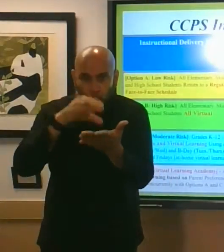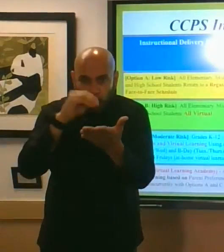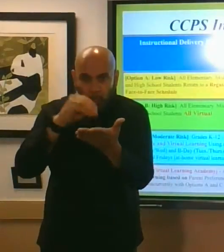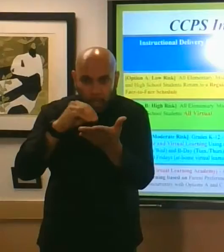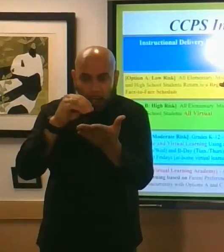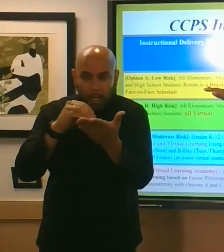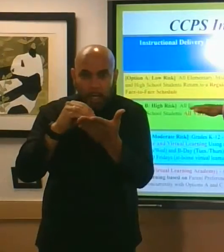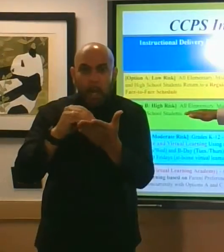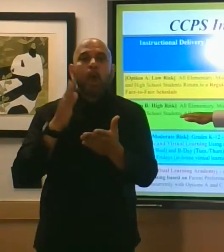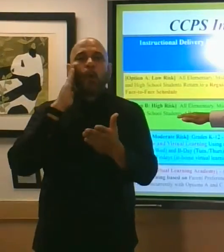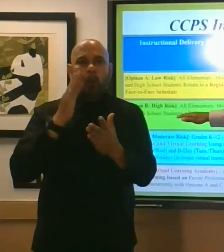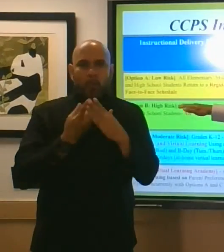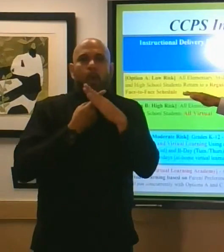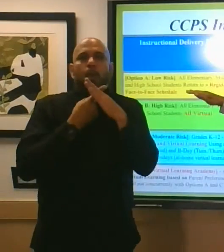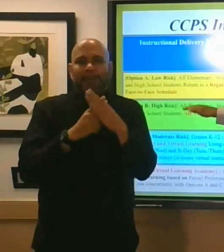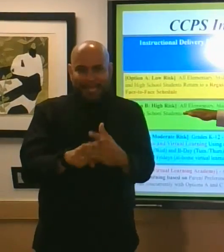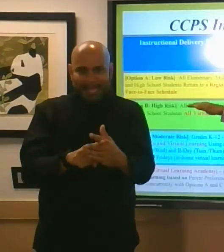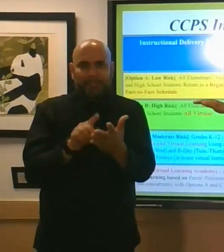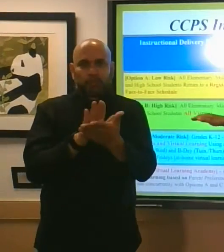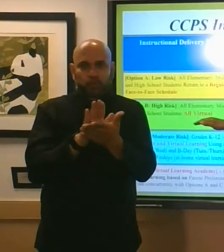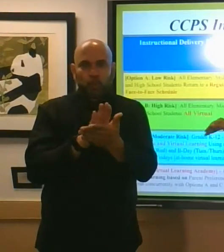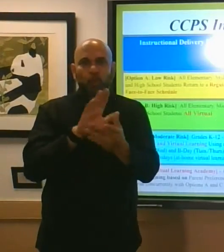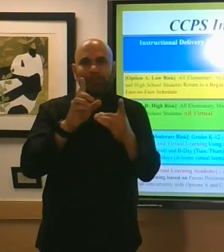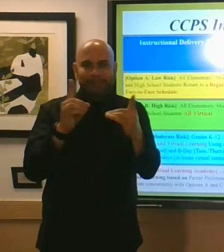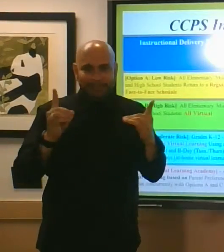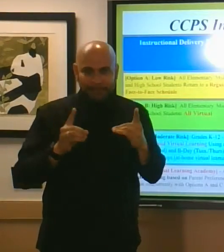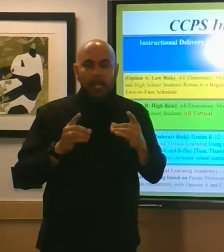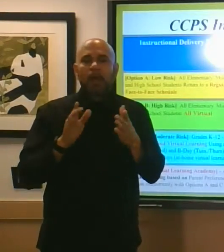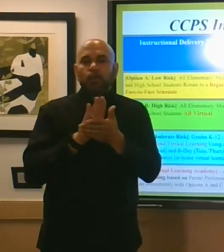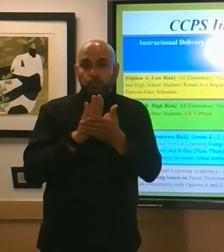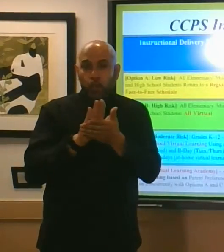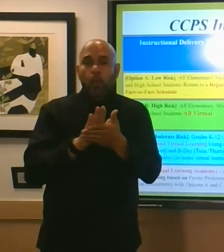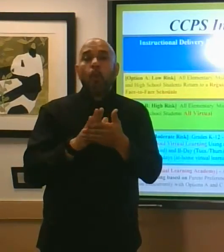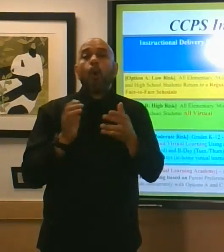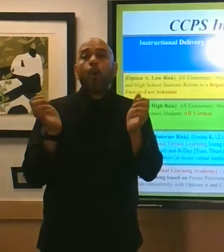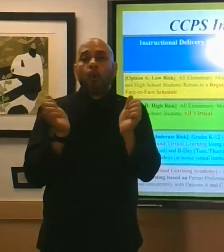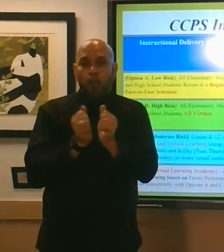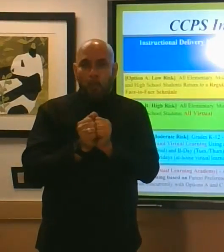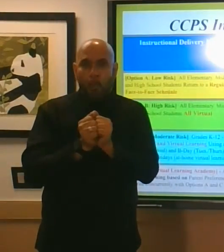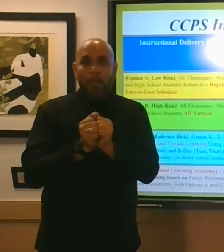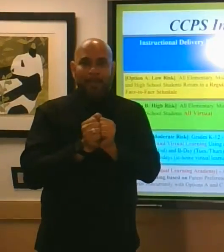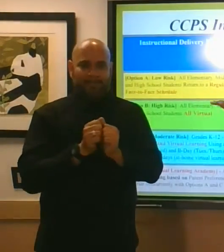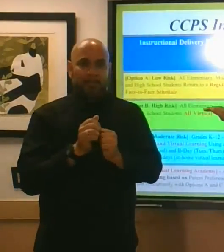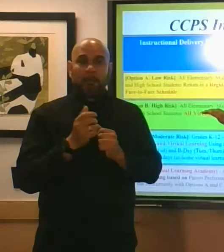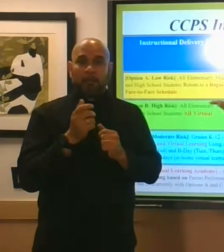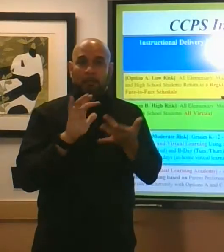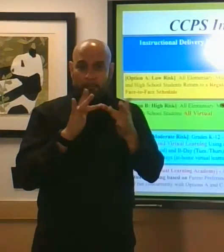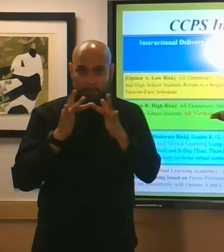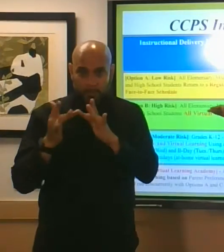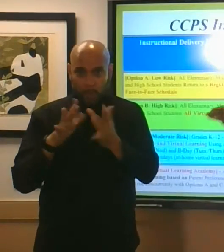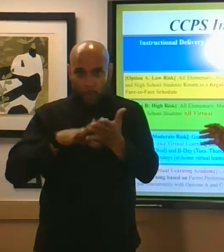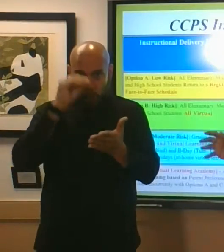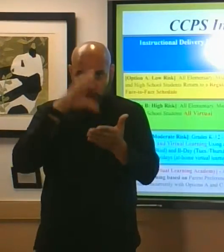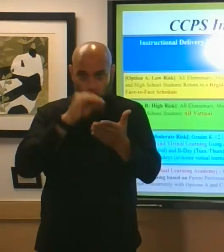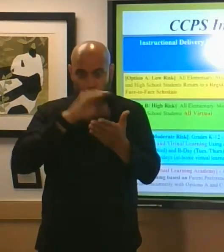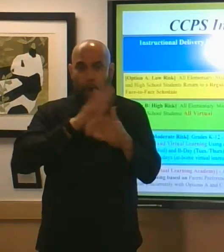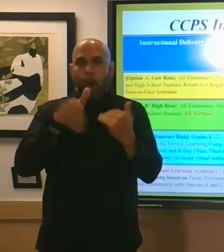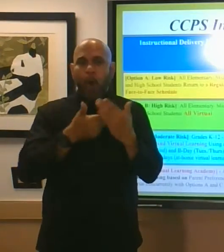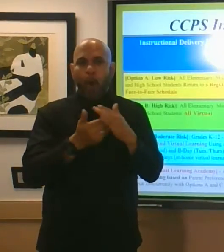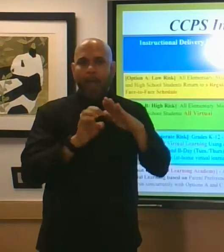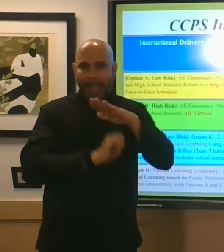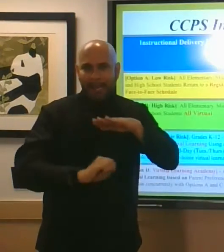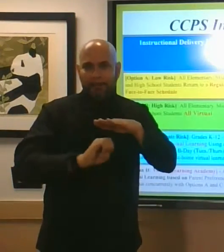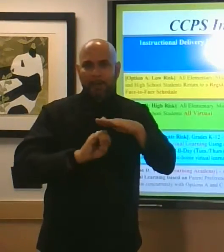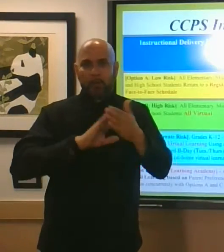if it's high risk option b again is high risk all elementary middle and high school